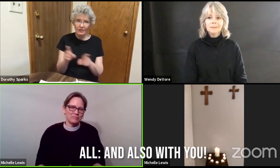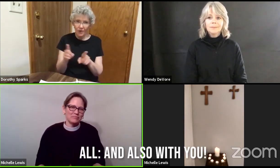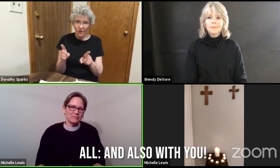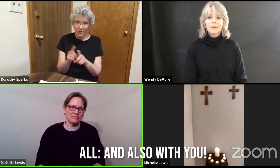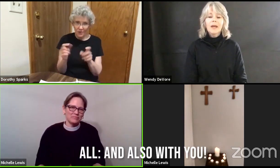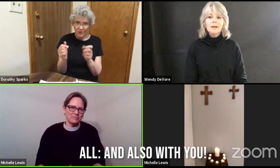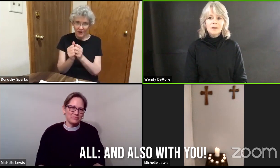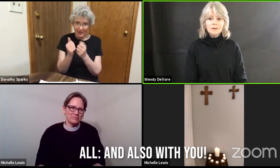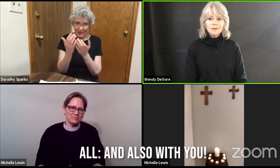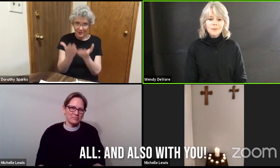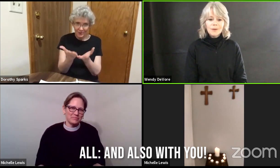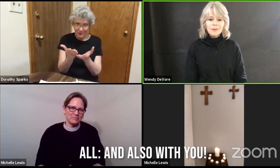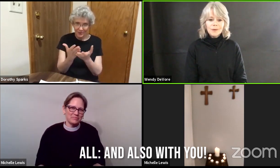And also with you.